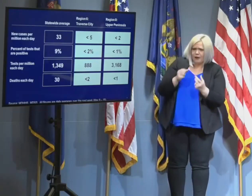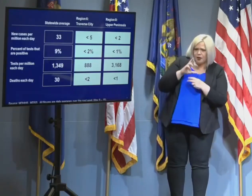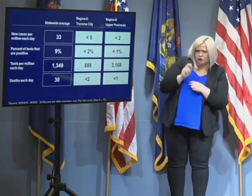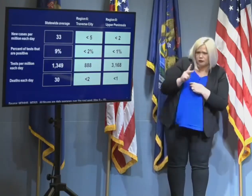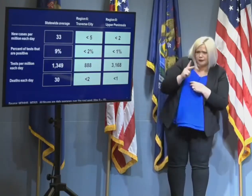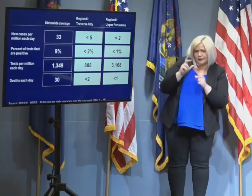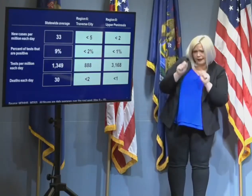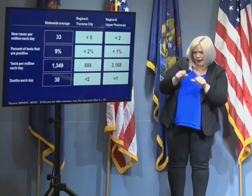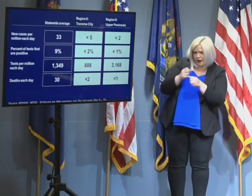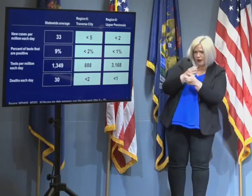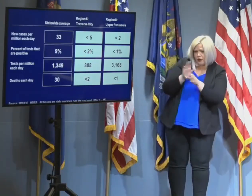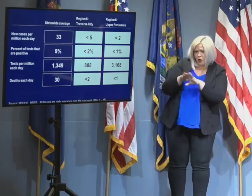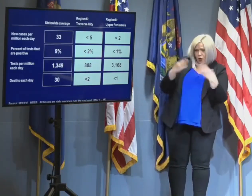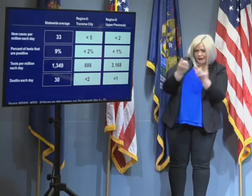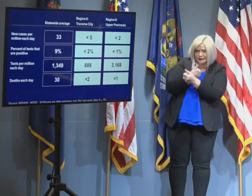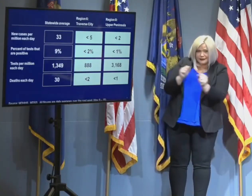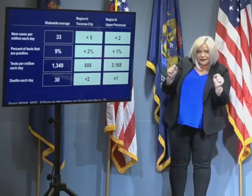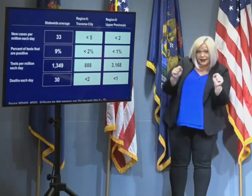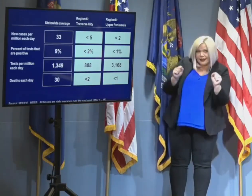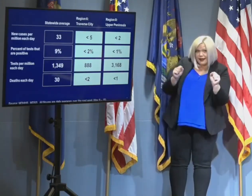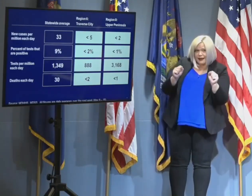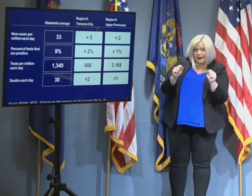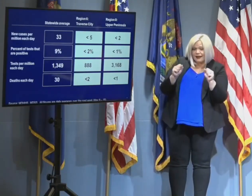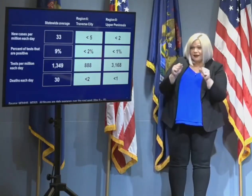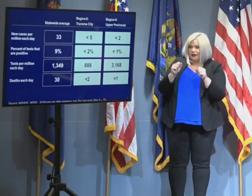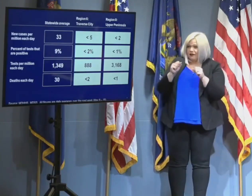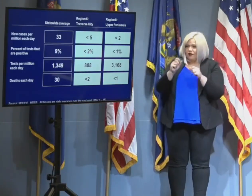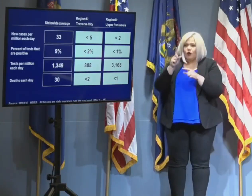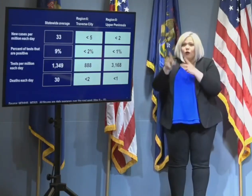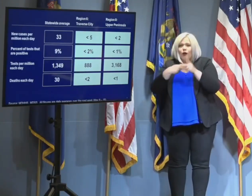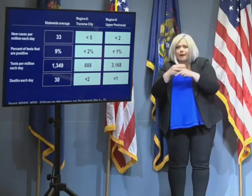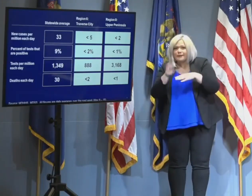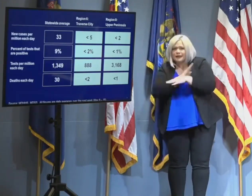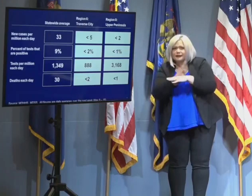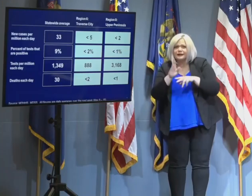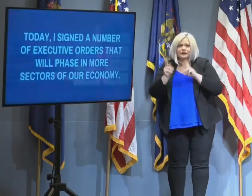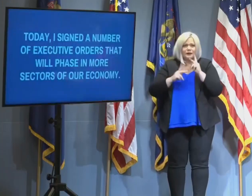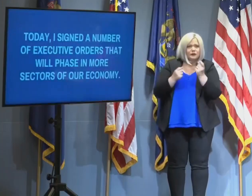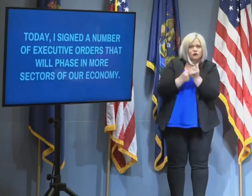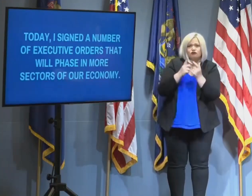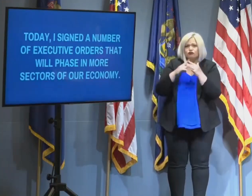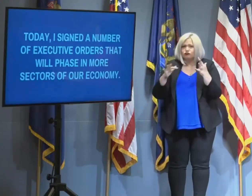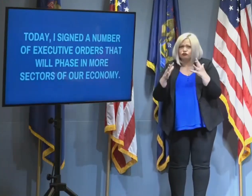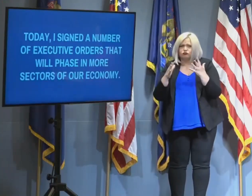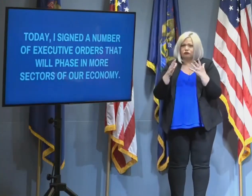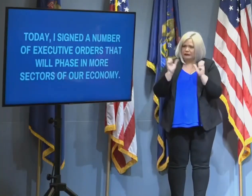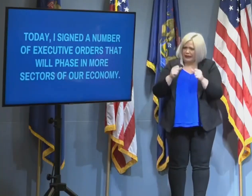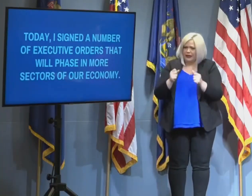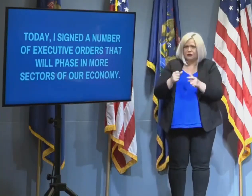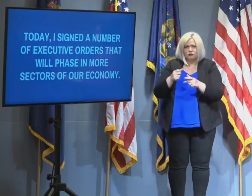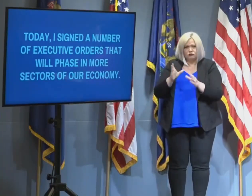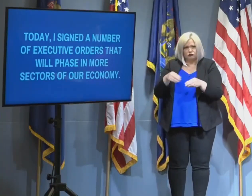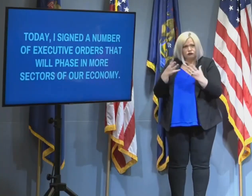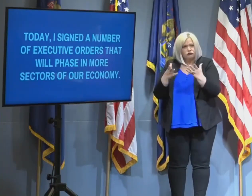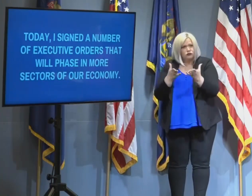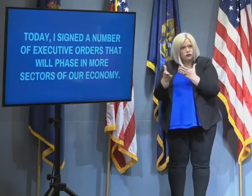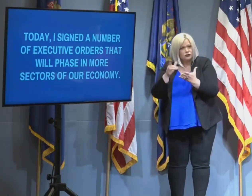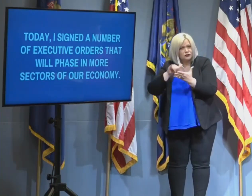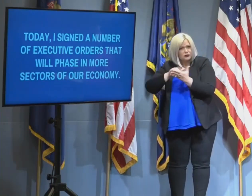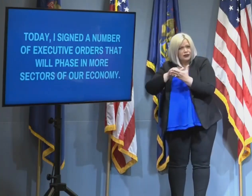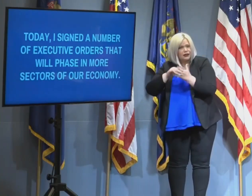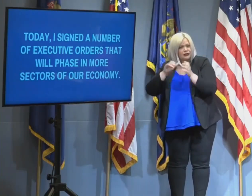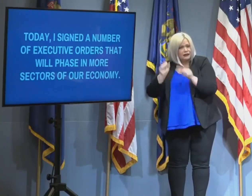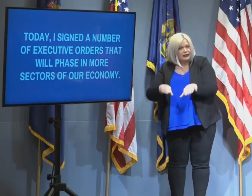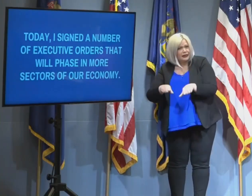and how safely we can continue to move forward. Today, I signed a number of executive orders that will phase in additional